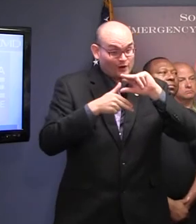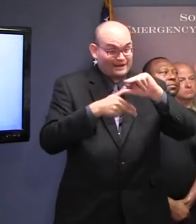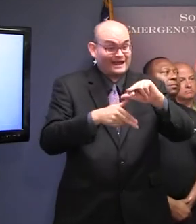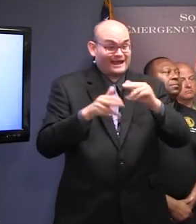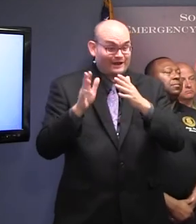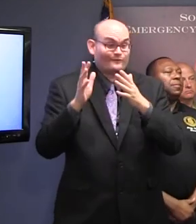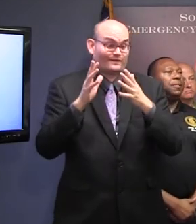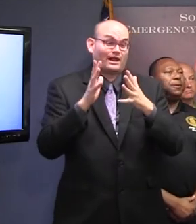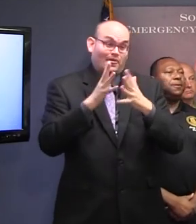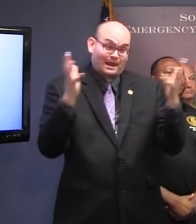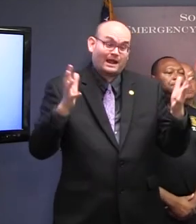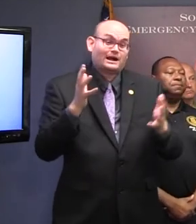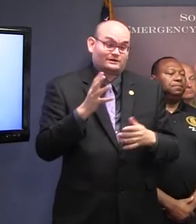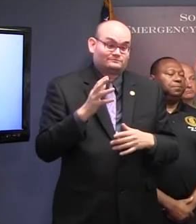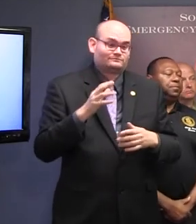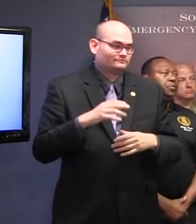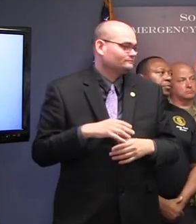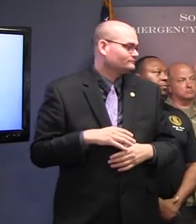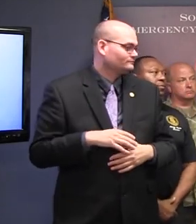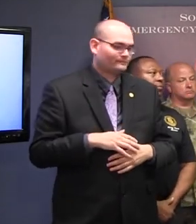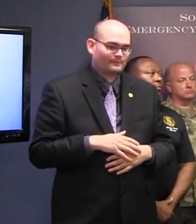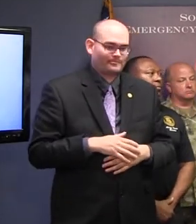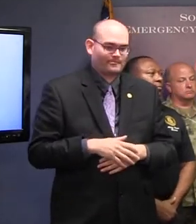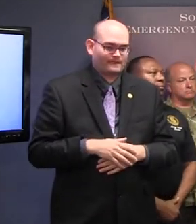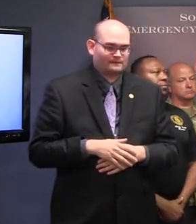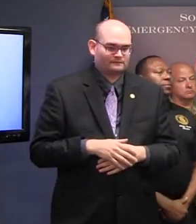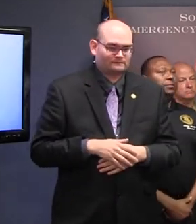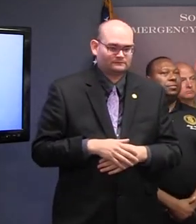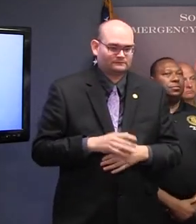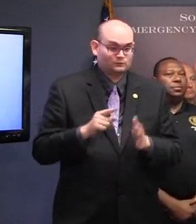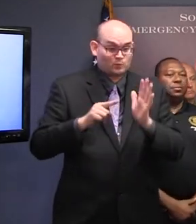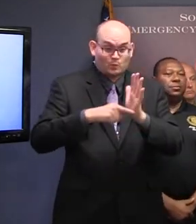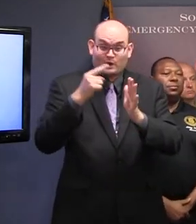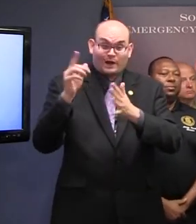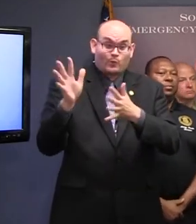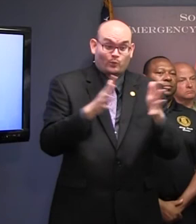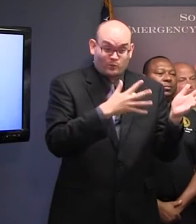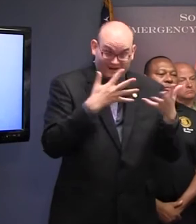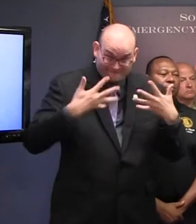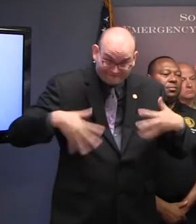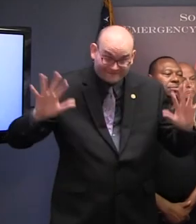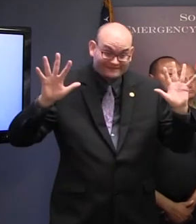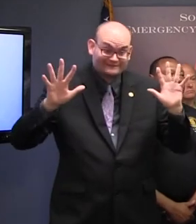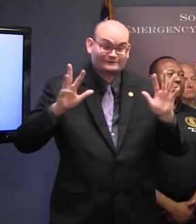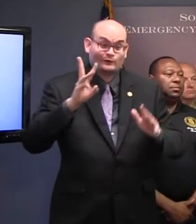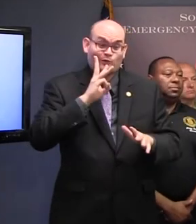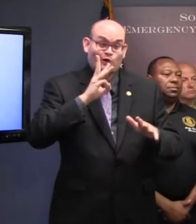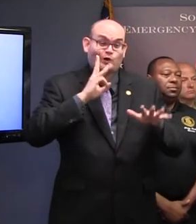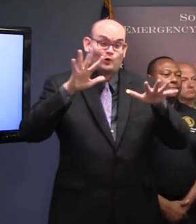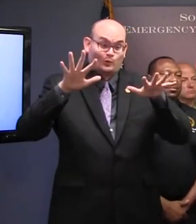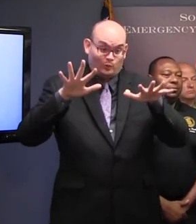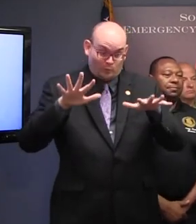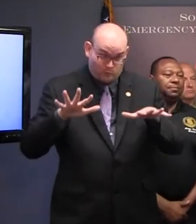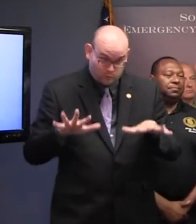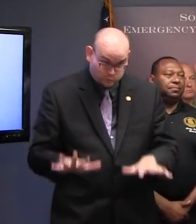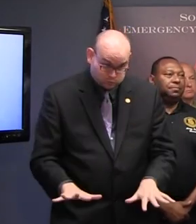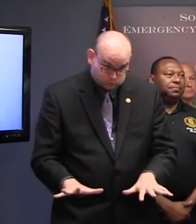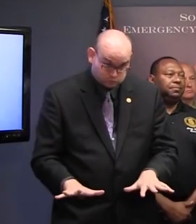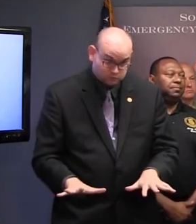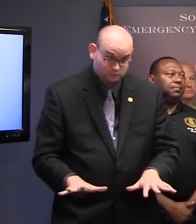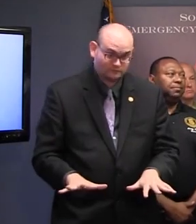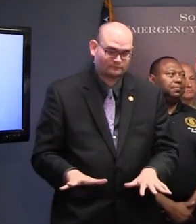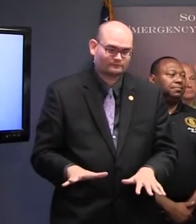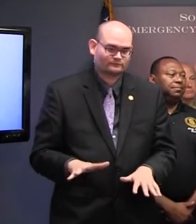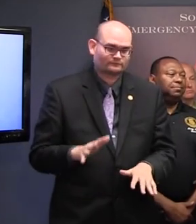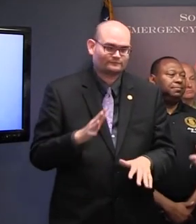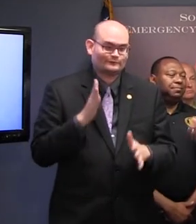I'd like to remind people, once the wind has gone away and the water has subsided, that does not mean that everybody will be able to go